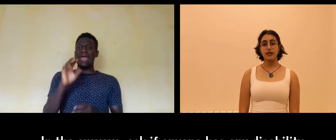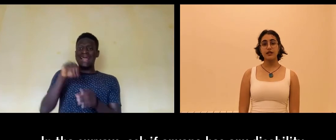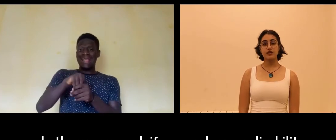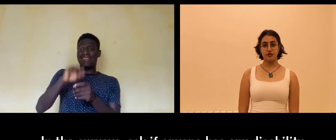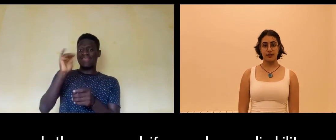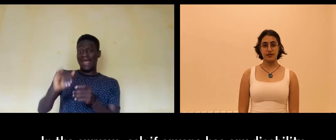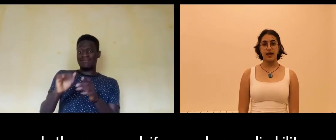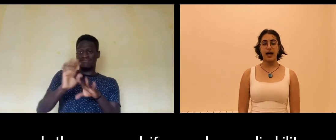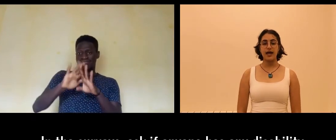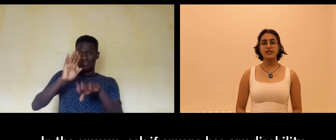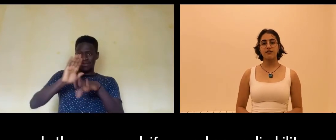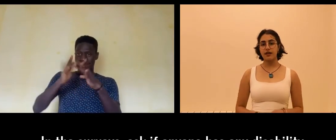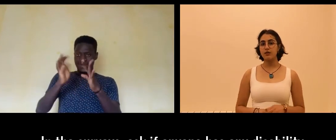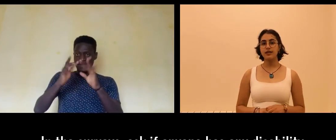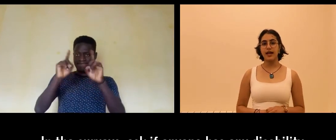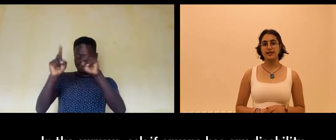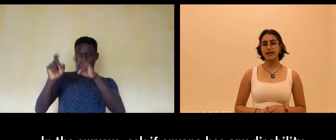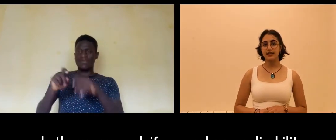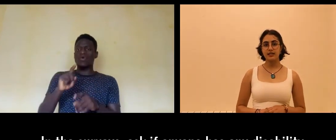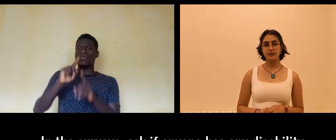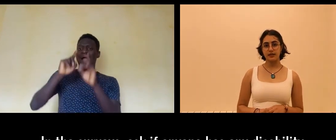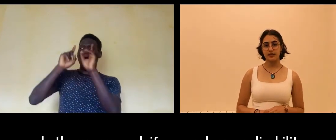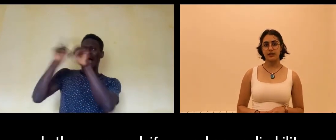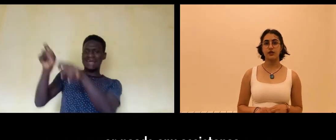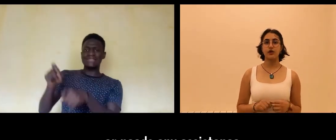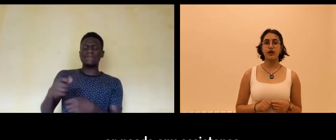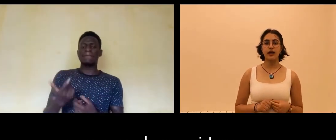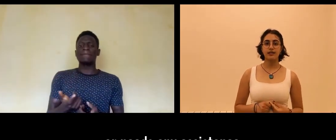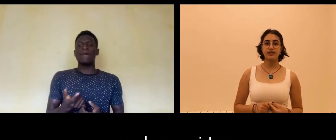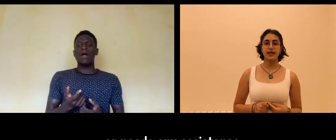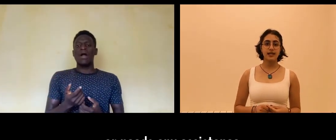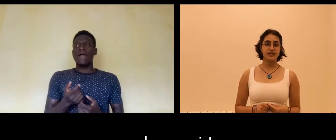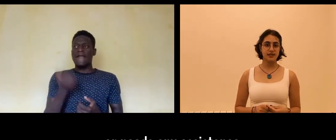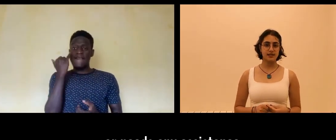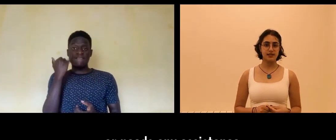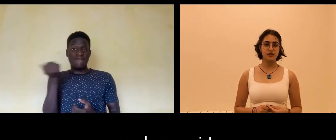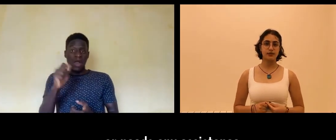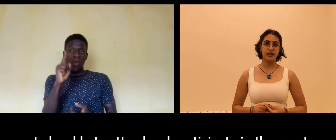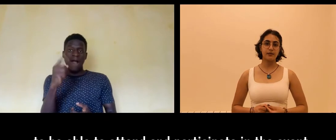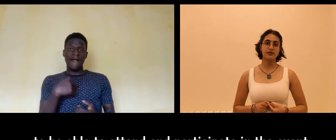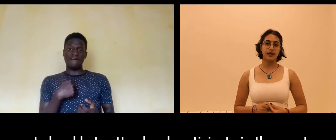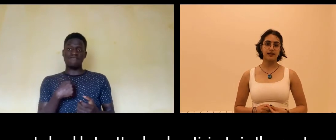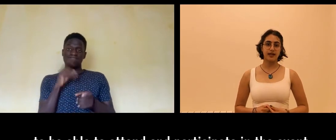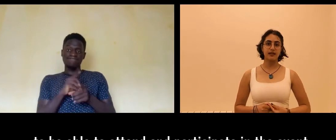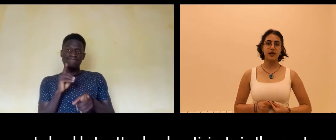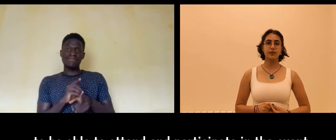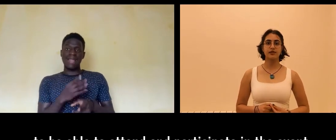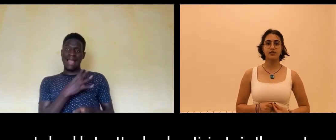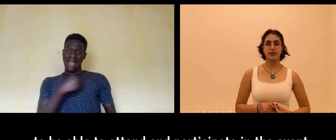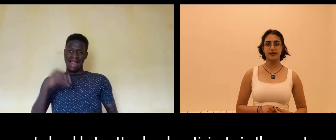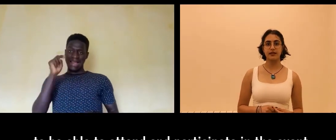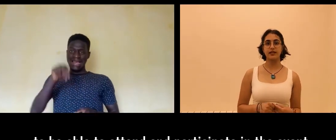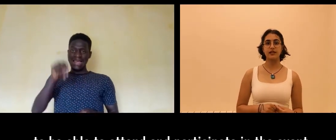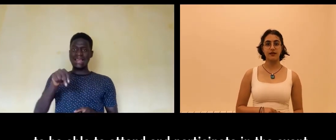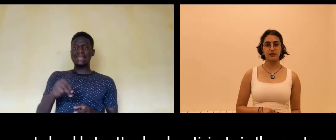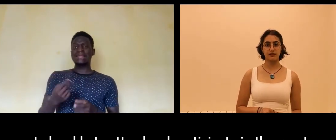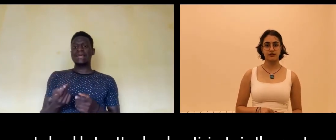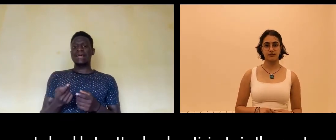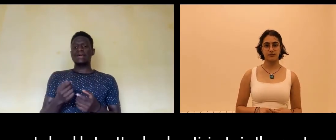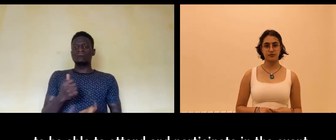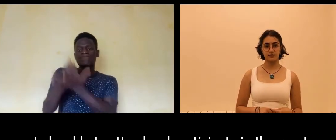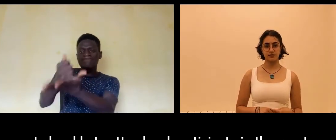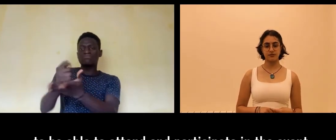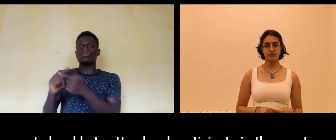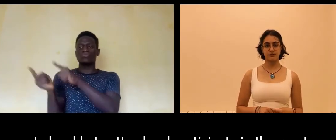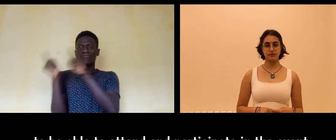In the surveys, ask if anyone has any disability or needs any assistance to be able to attend and participate in the event.